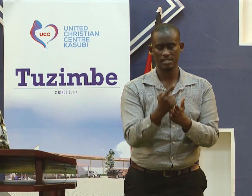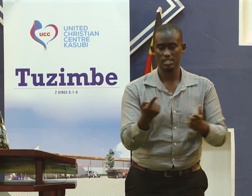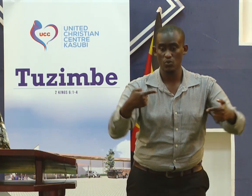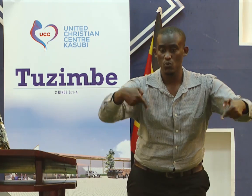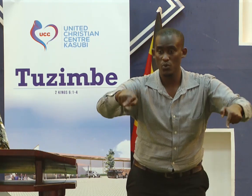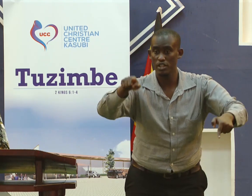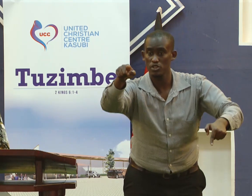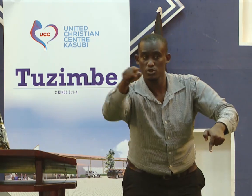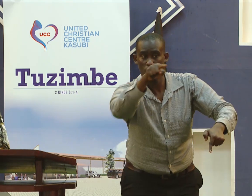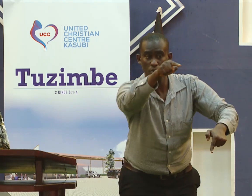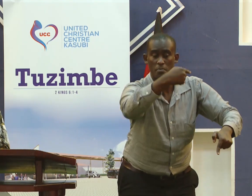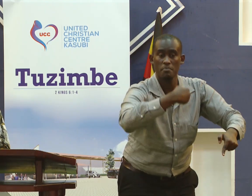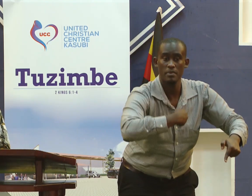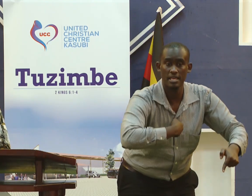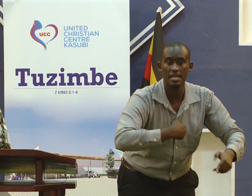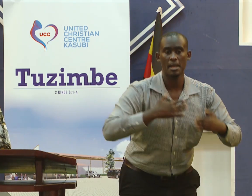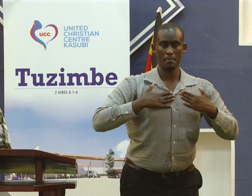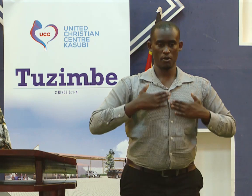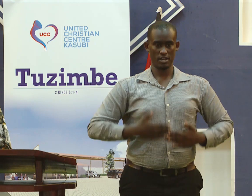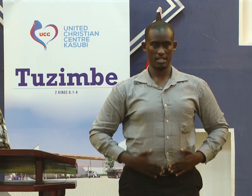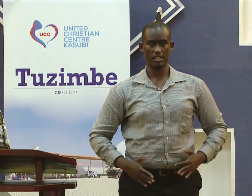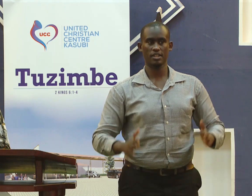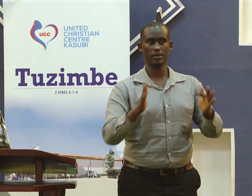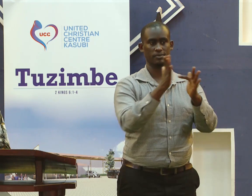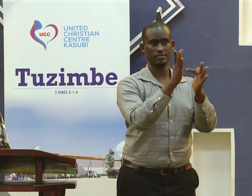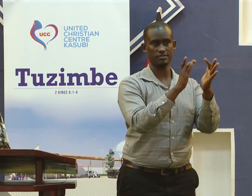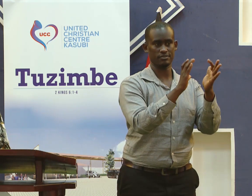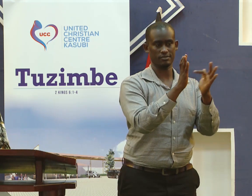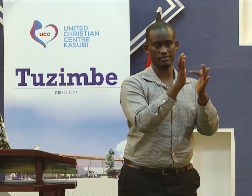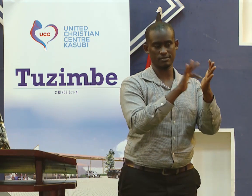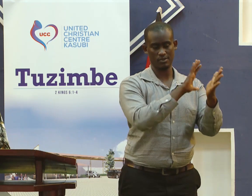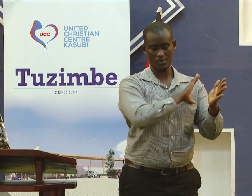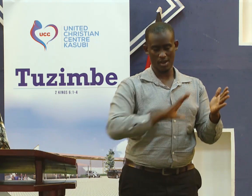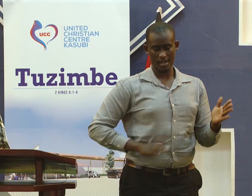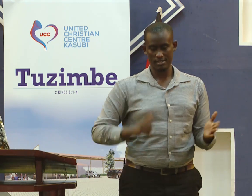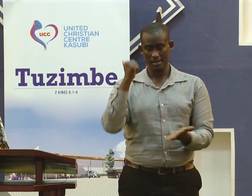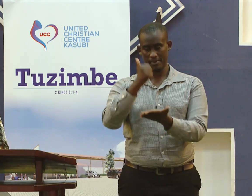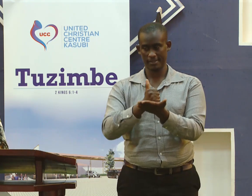For the Bible says we are the body of Christ. Amen. Amen.